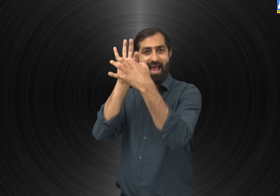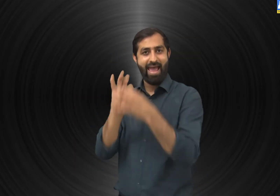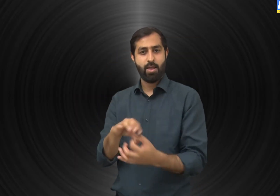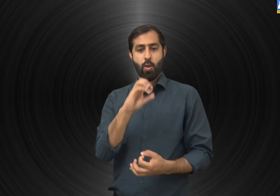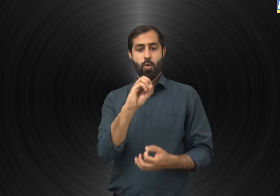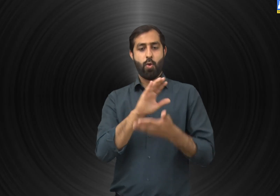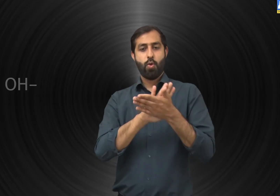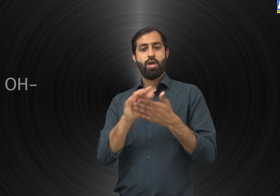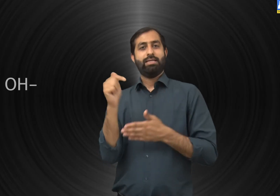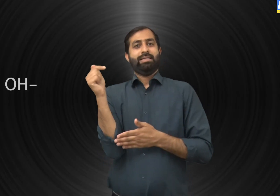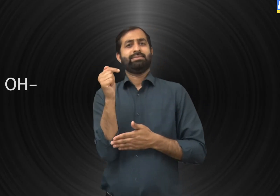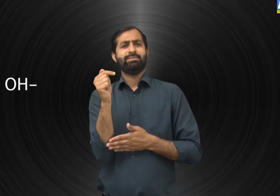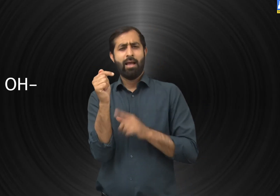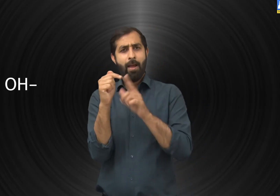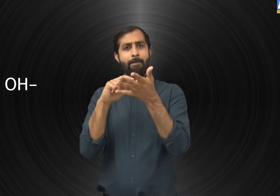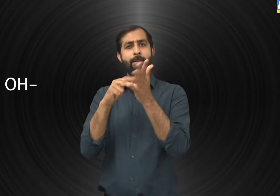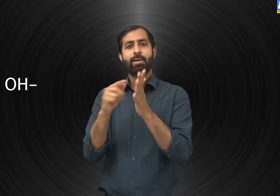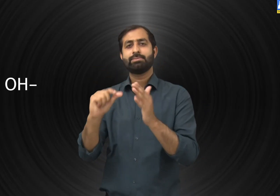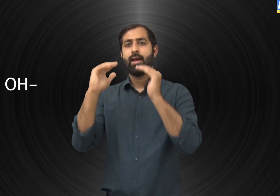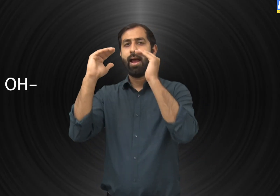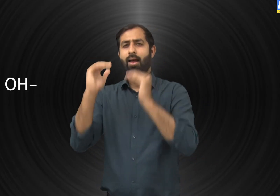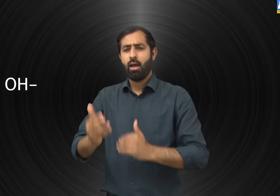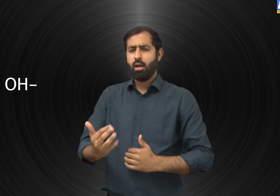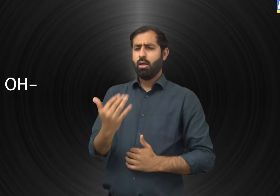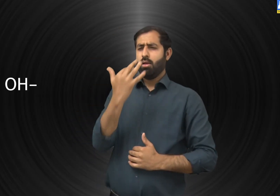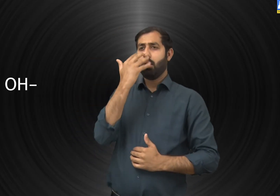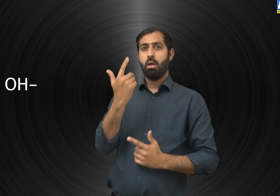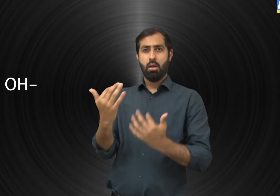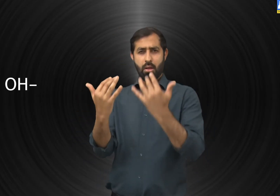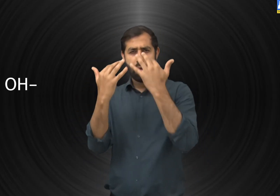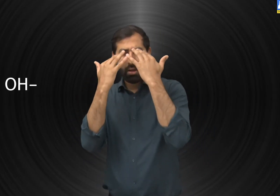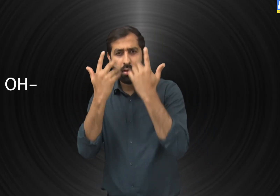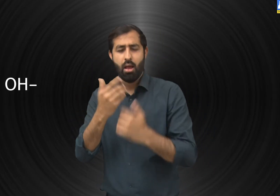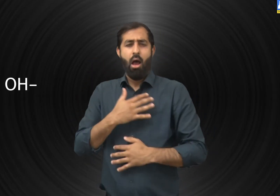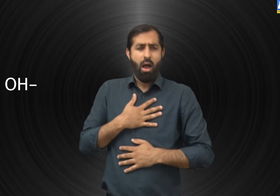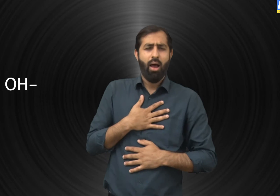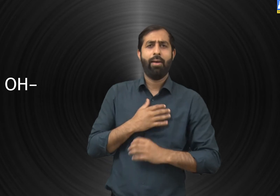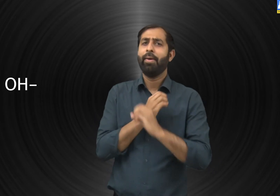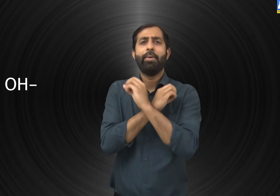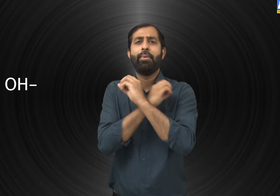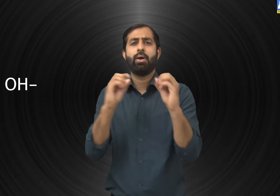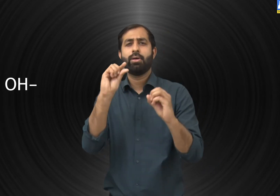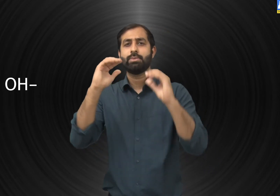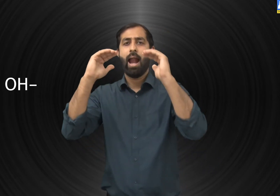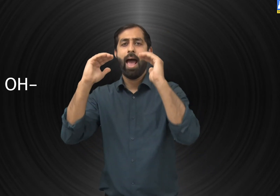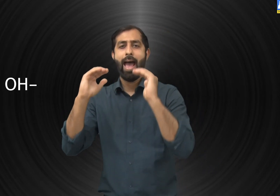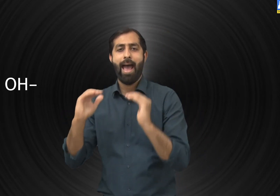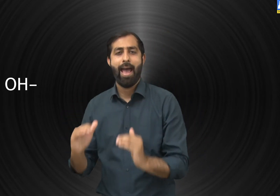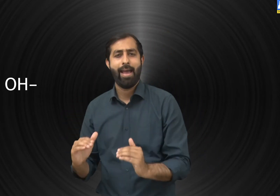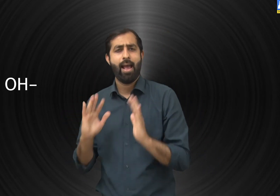Bases produce hydroxide ions in solution. It does not have a sour taste and